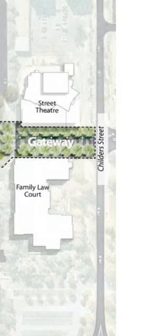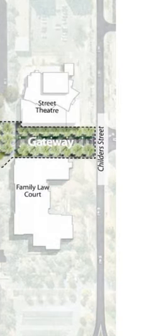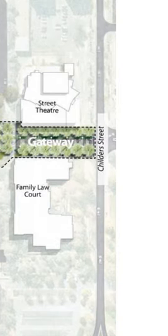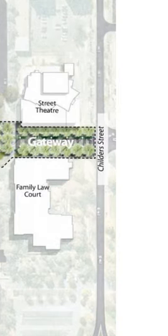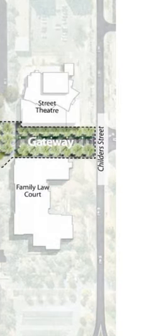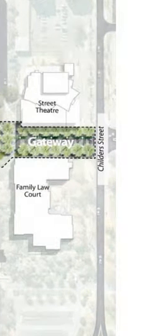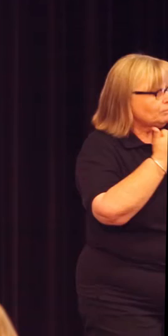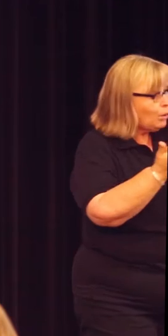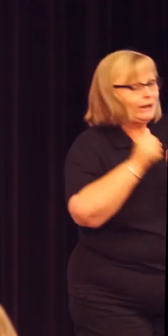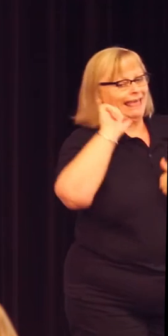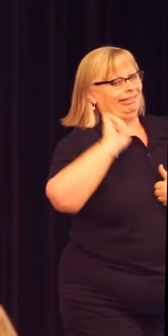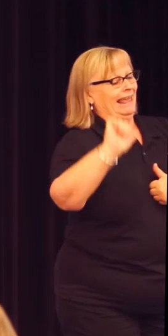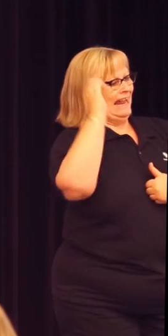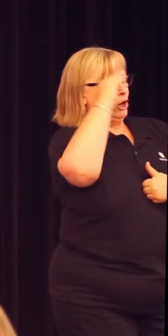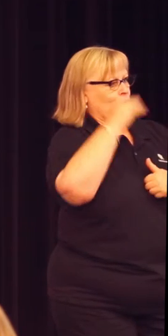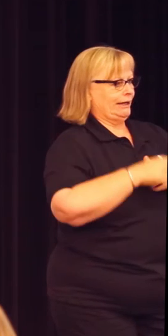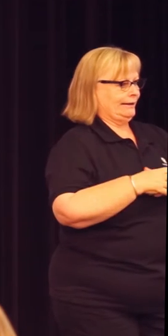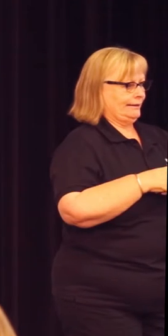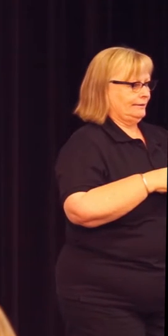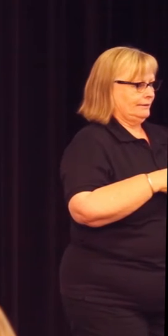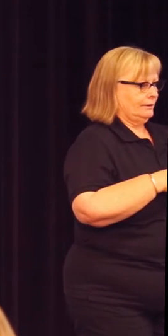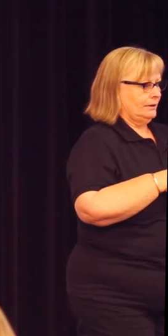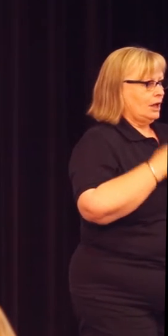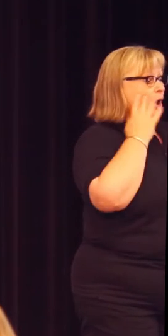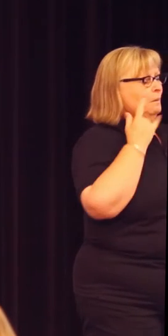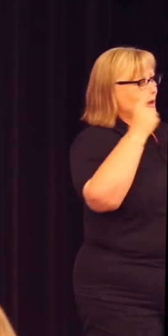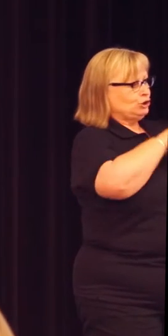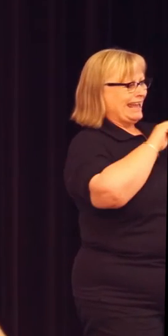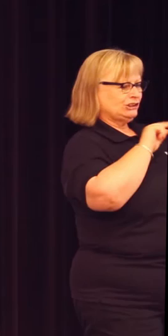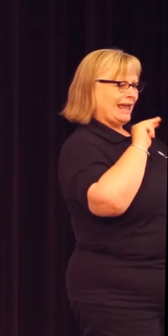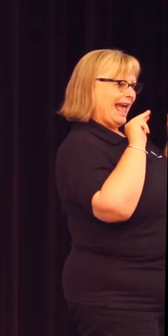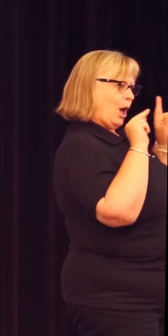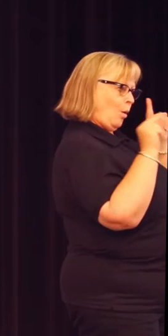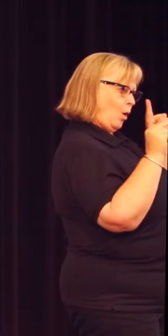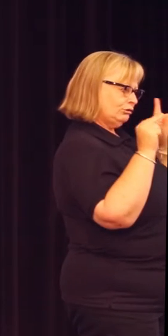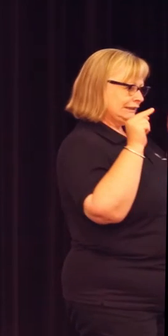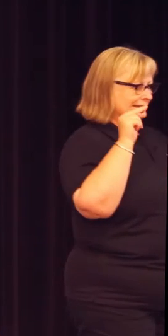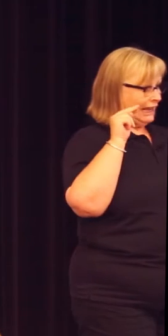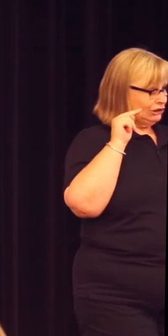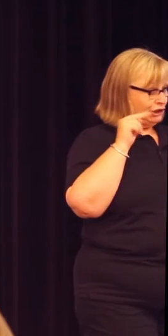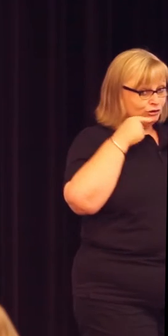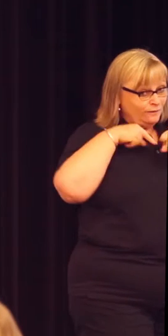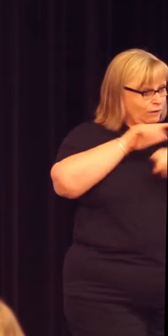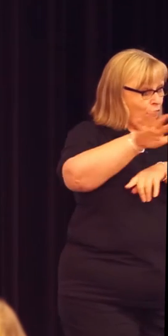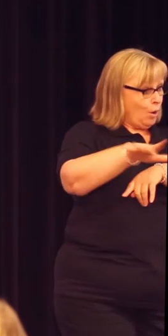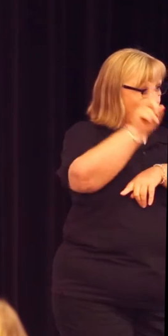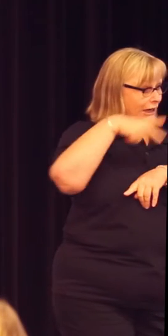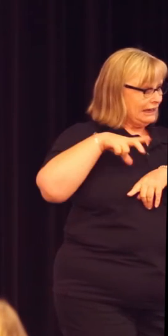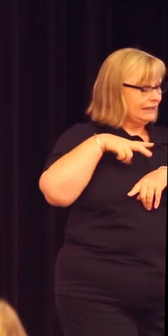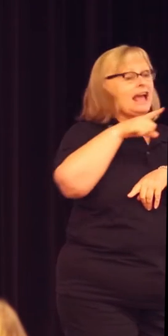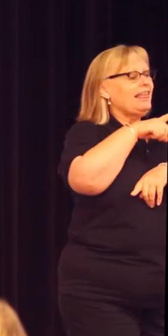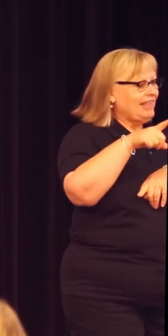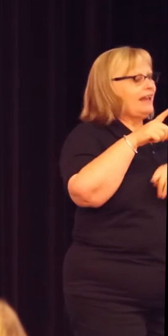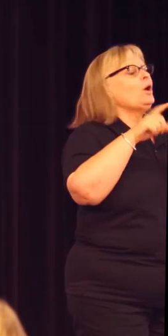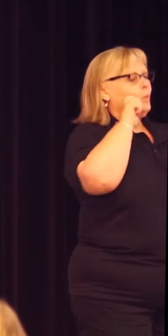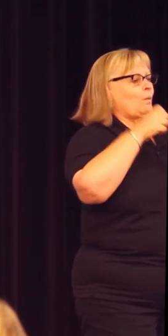to support that learning. When we reorient ourselves in that way, then I think we will have